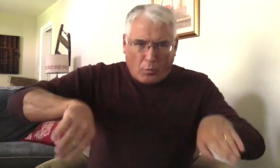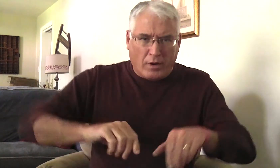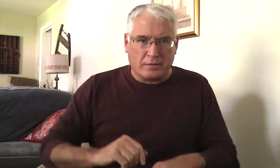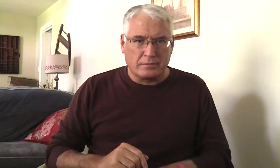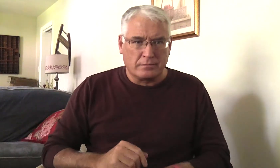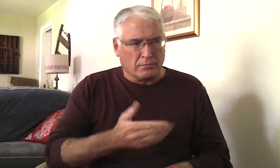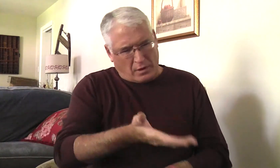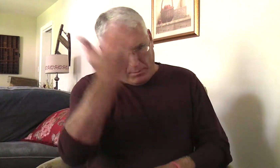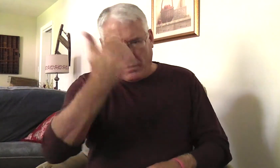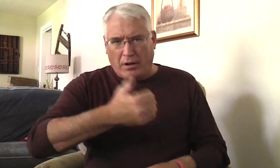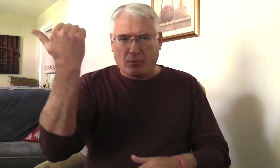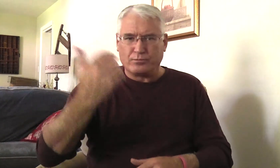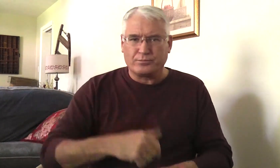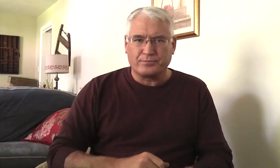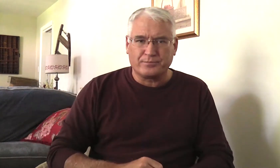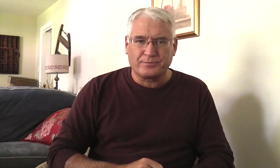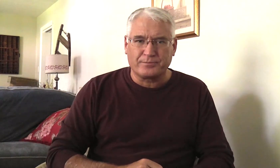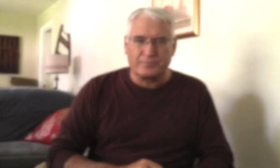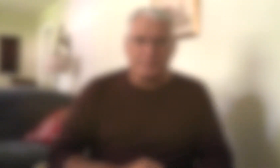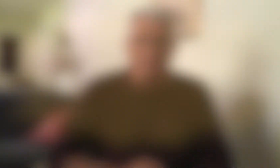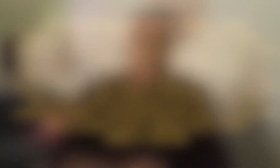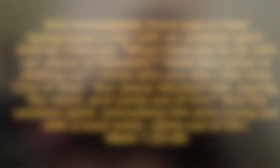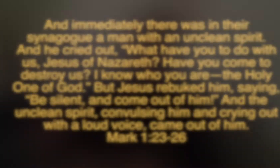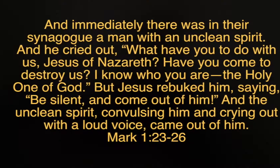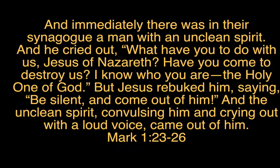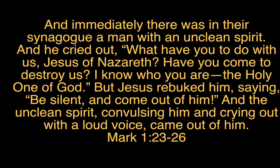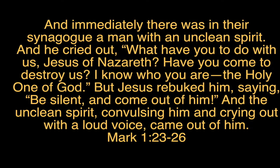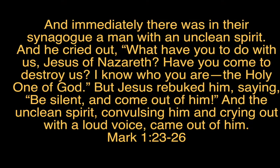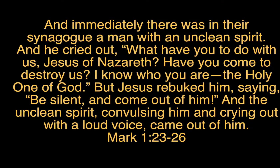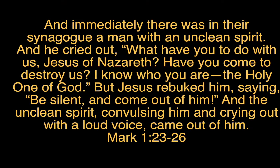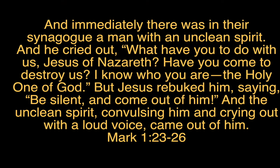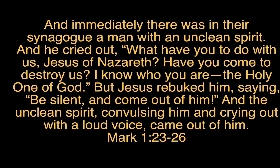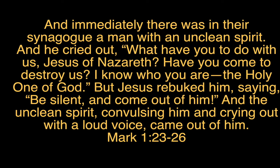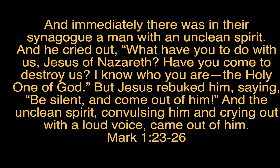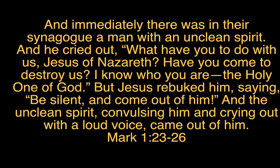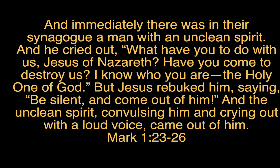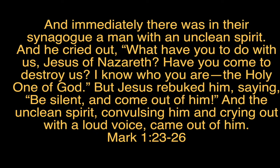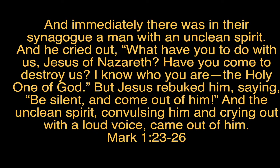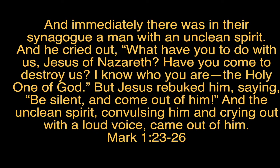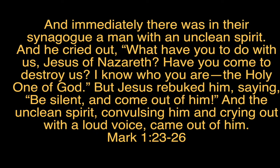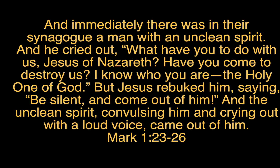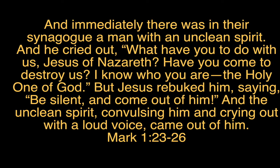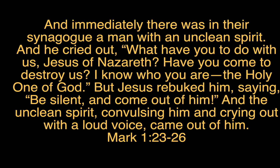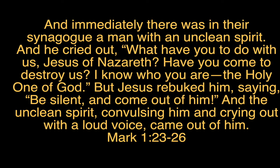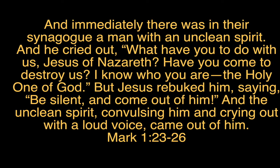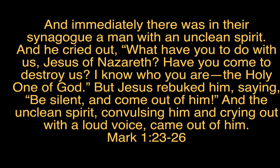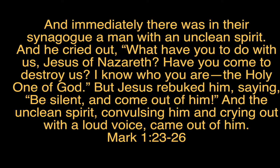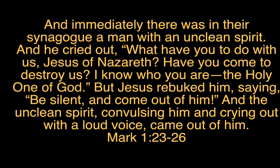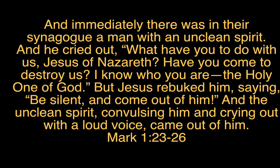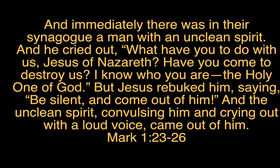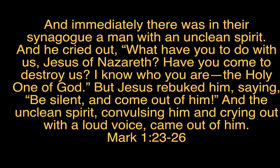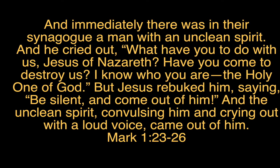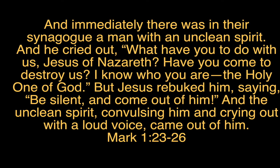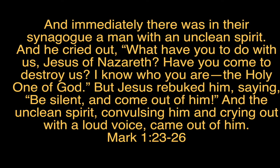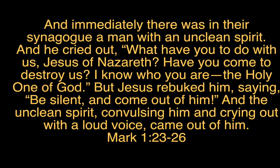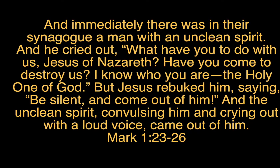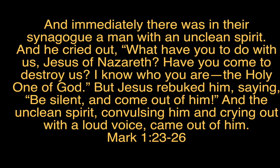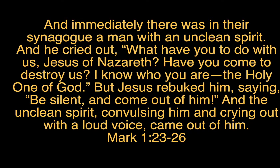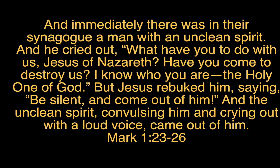evil spirits, Be silent, come out. And immediately there was in their synagogue a man with an unclean spirit. And he